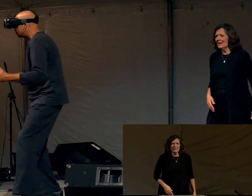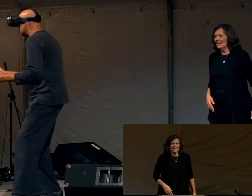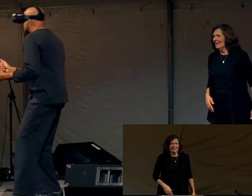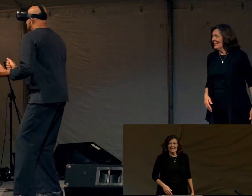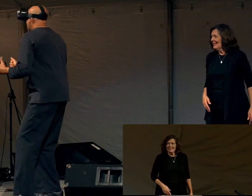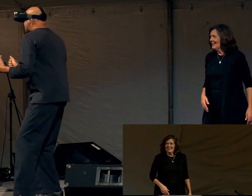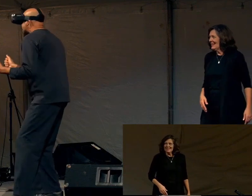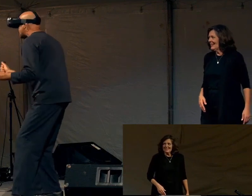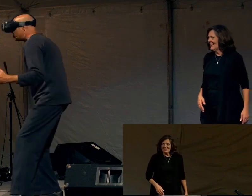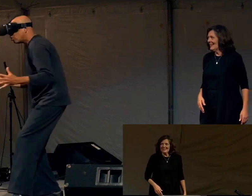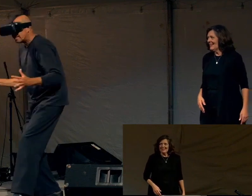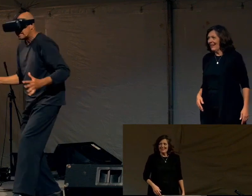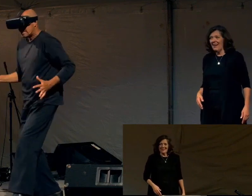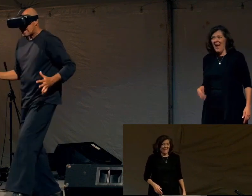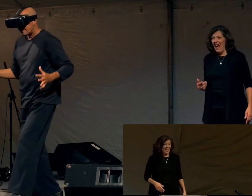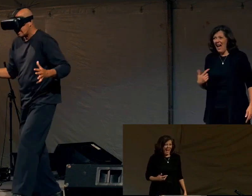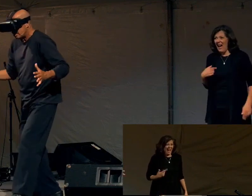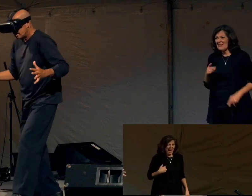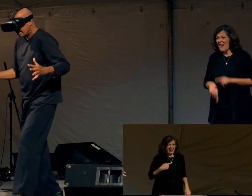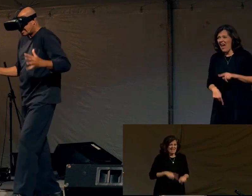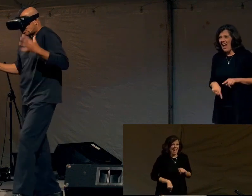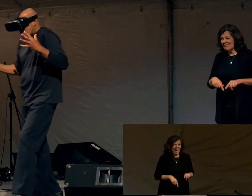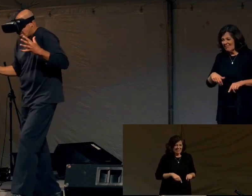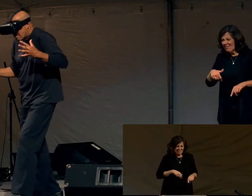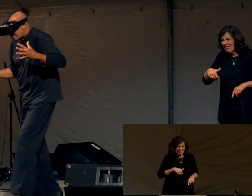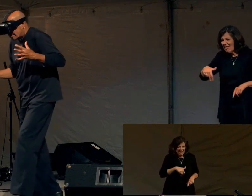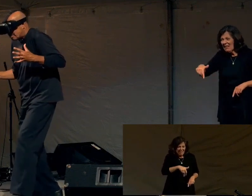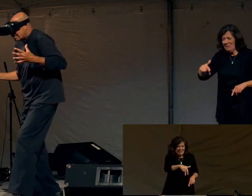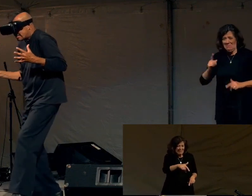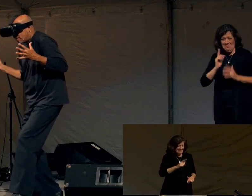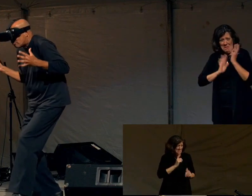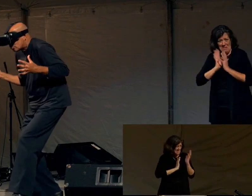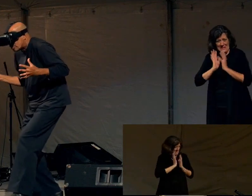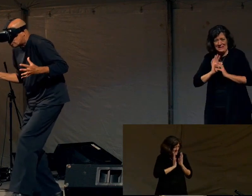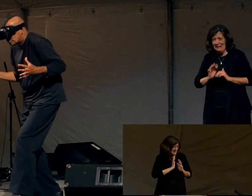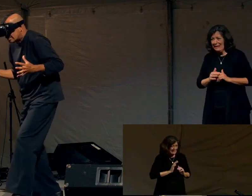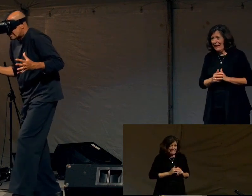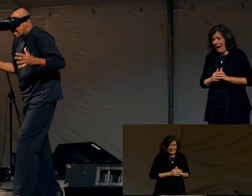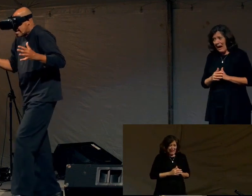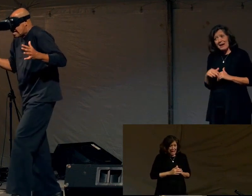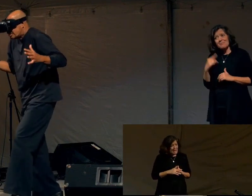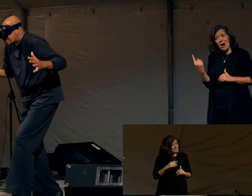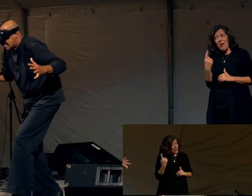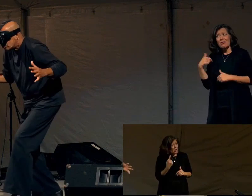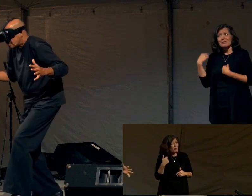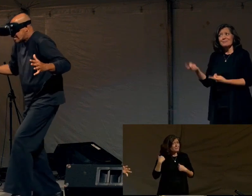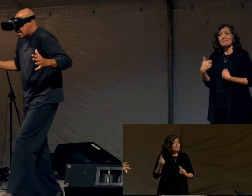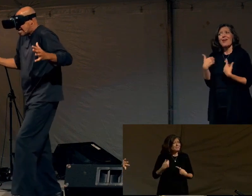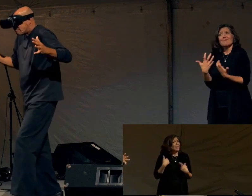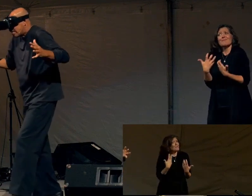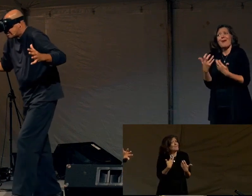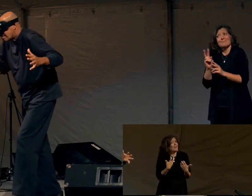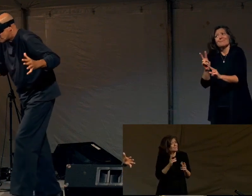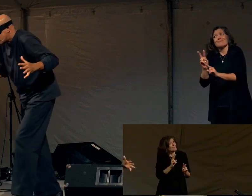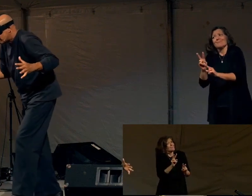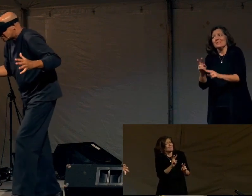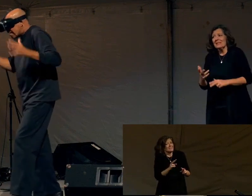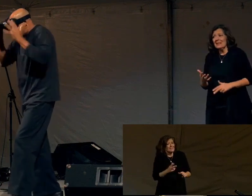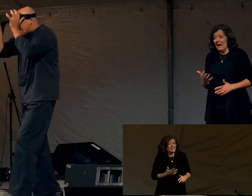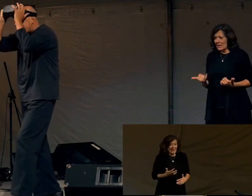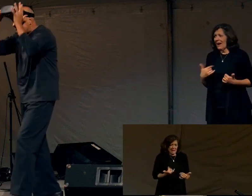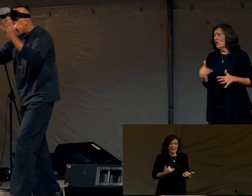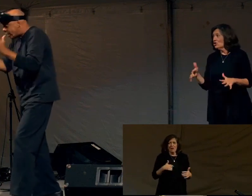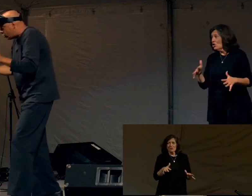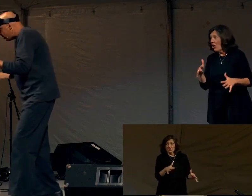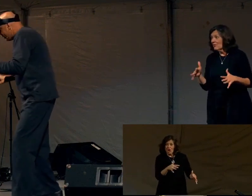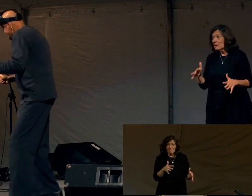You're just, I can't do this. I'm like, this is so embarrassing because I've always wanted to do this. And I just can't do it. And I'm like getting nervous.